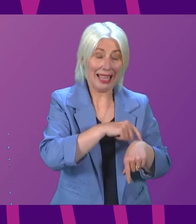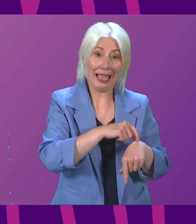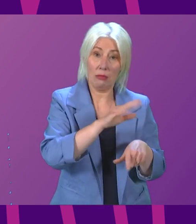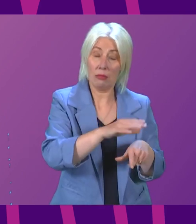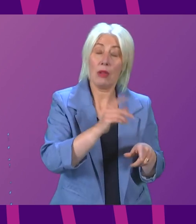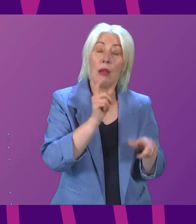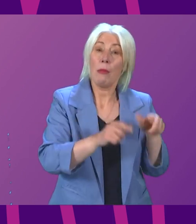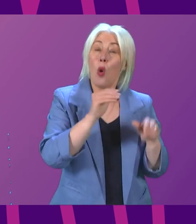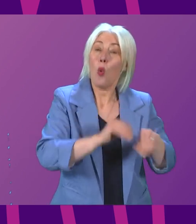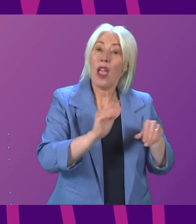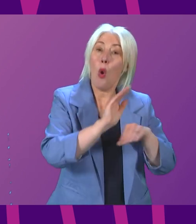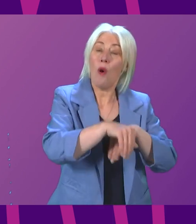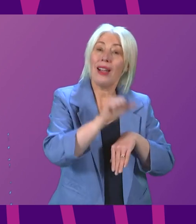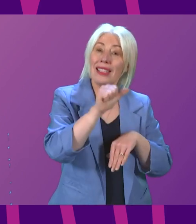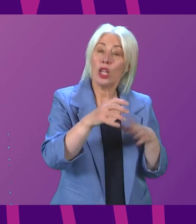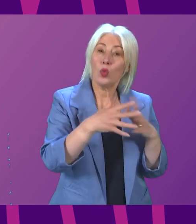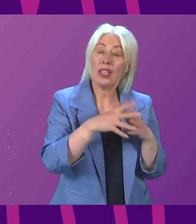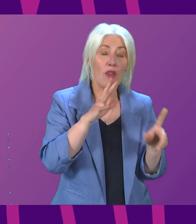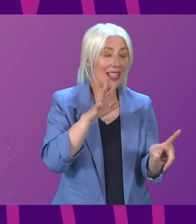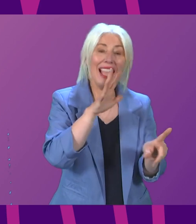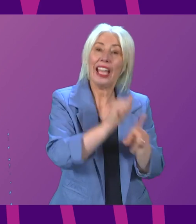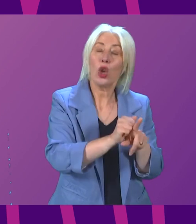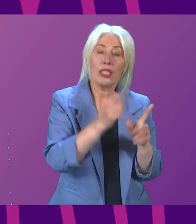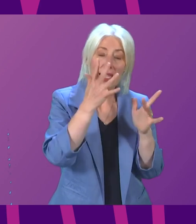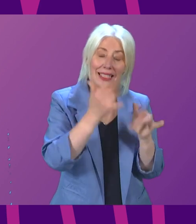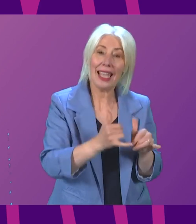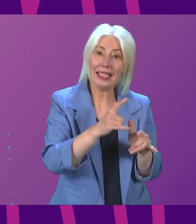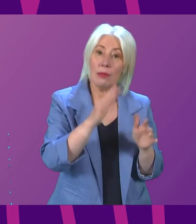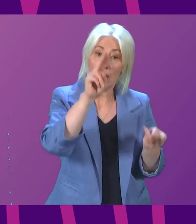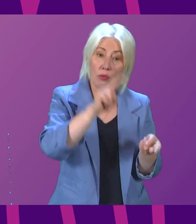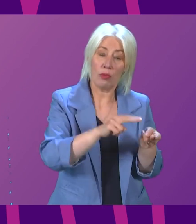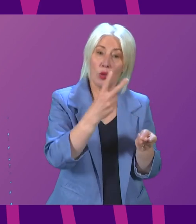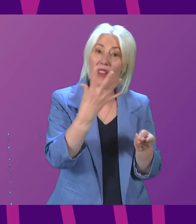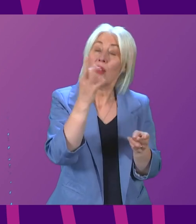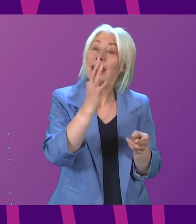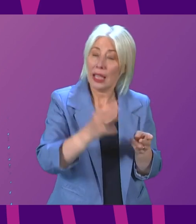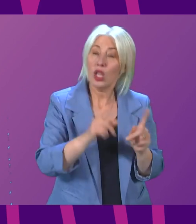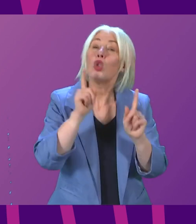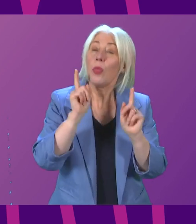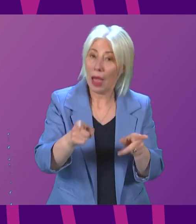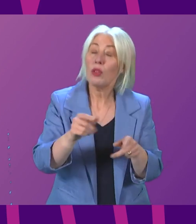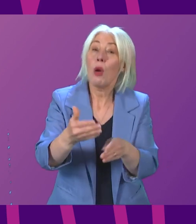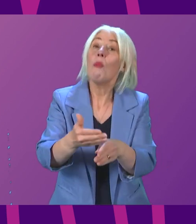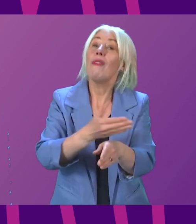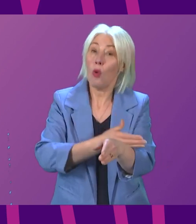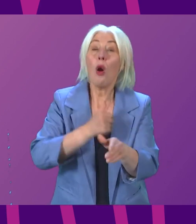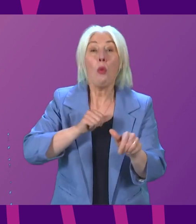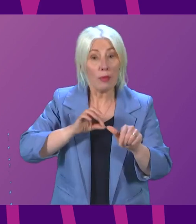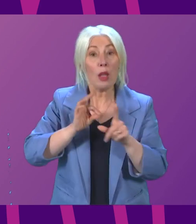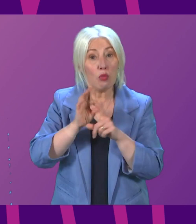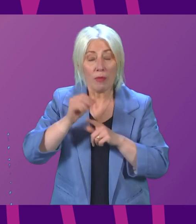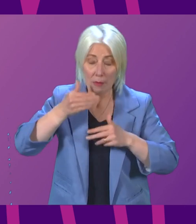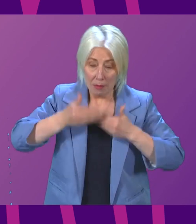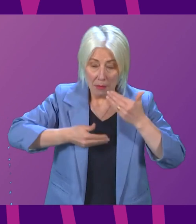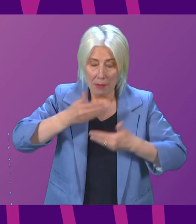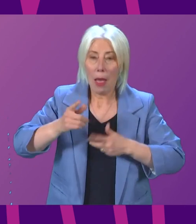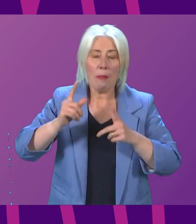waiting over six weeks for one of the eight diagnostic tests were down 25%. So that's the progress that was being made. That has been clearly